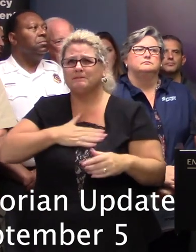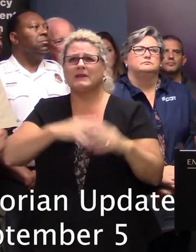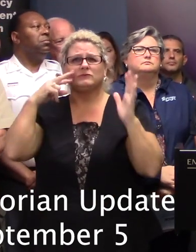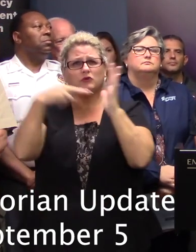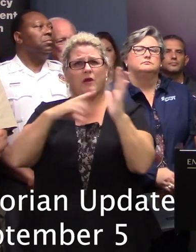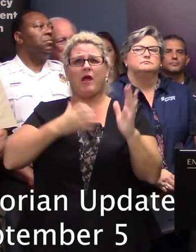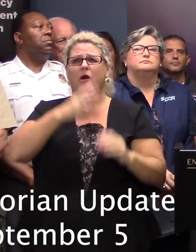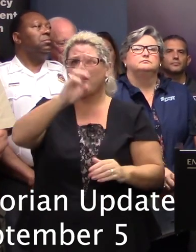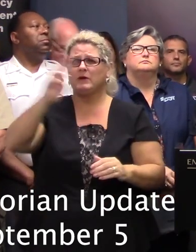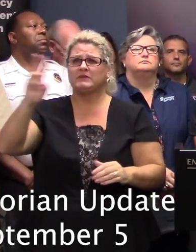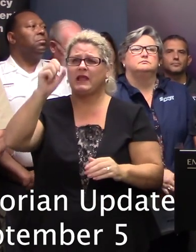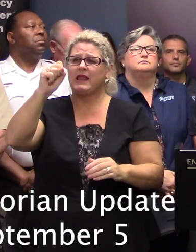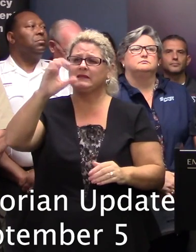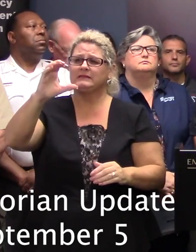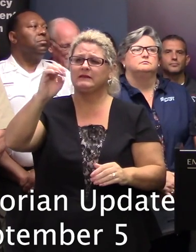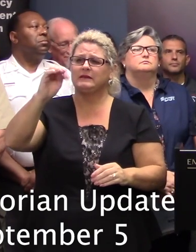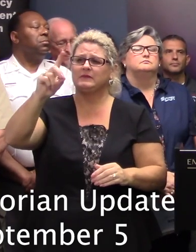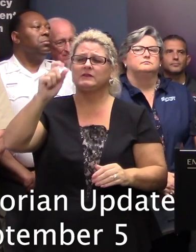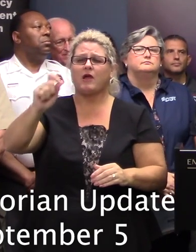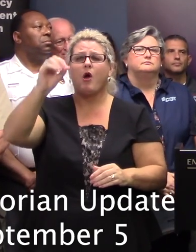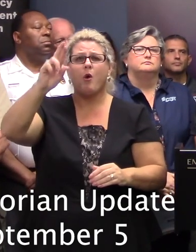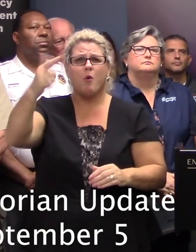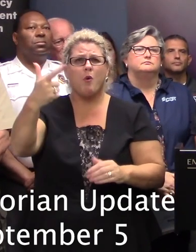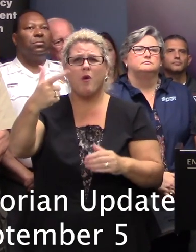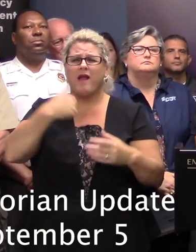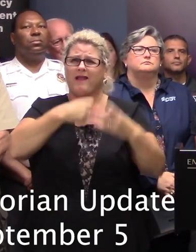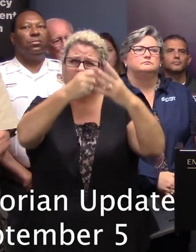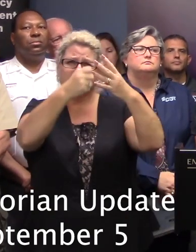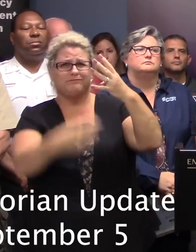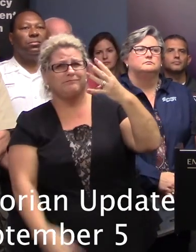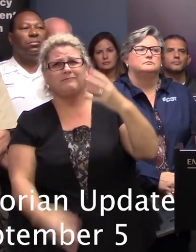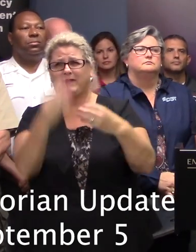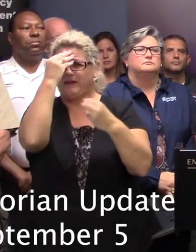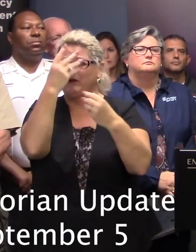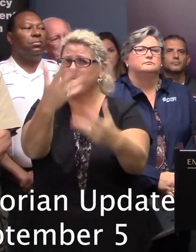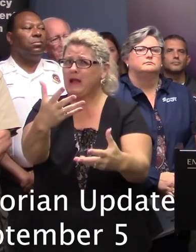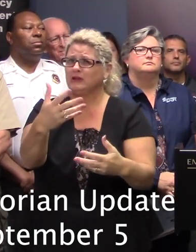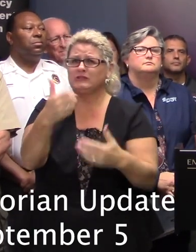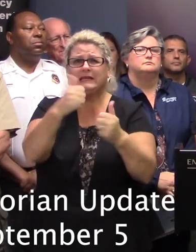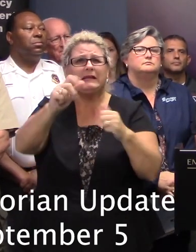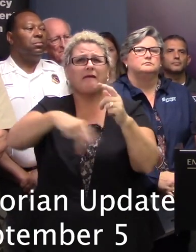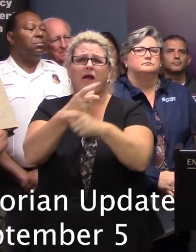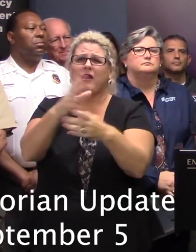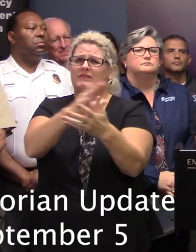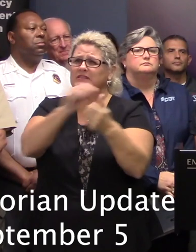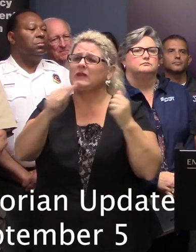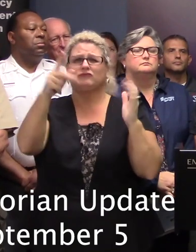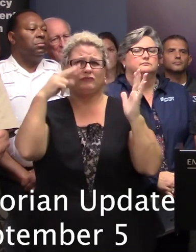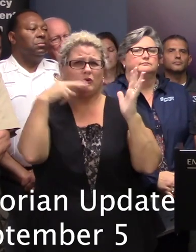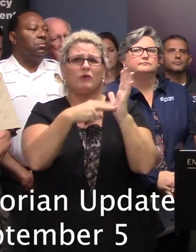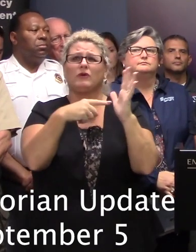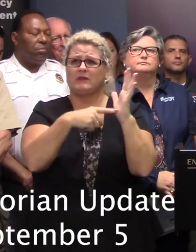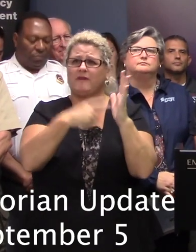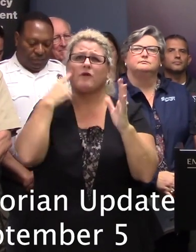our website at scend.org. There's a wealth of information there to keep you up to date on what's going on in a disaster. And then also, our